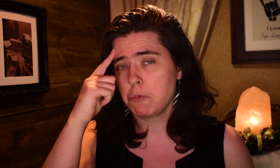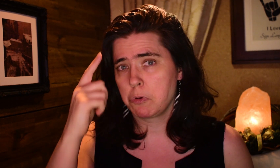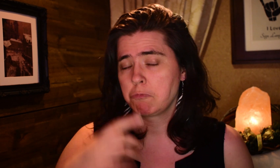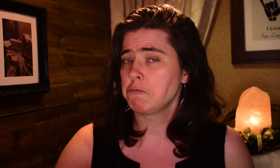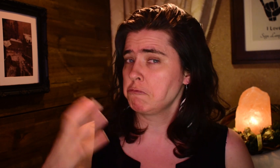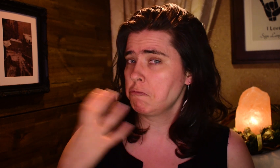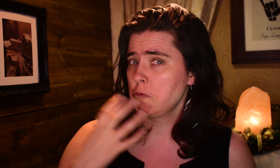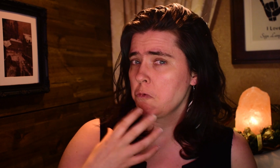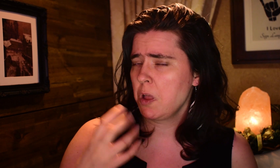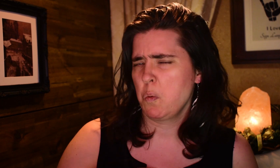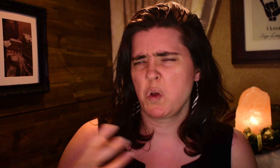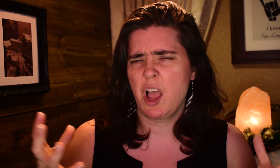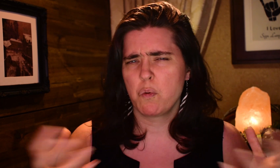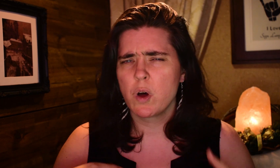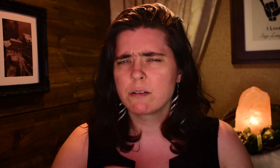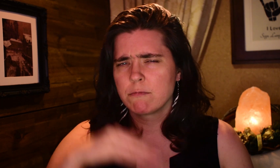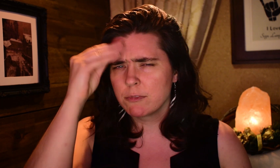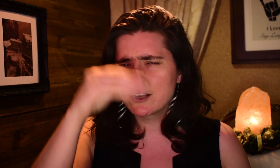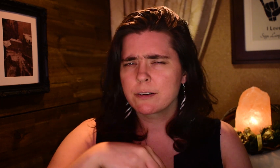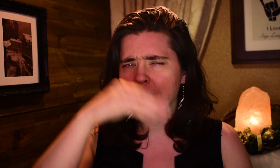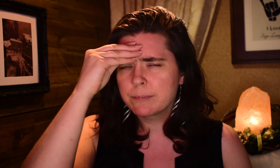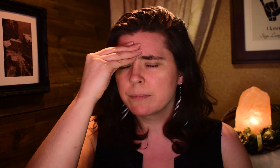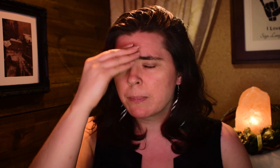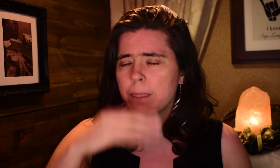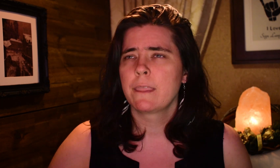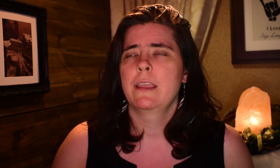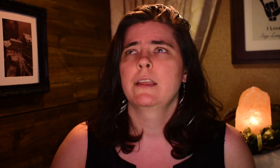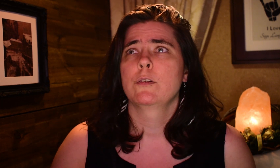I thought, wow, I want to learn.